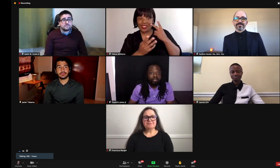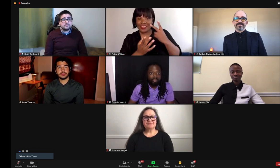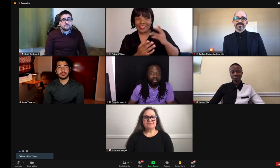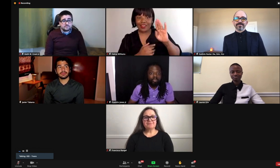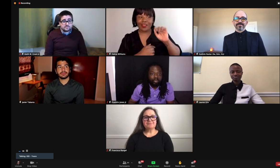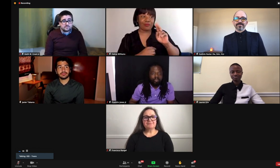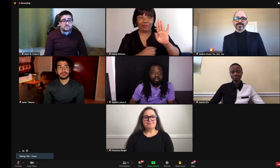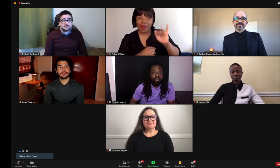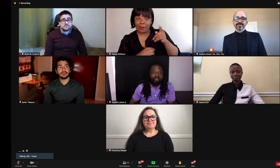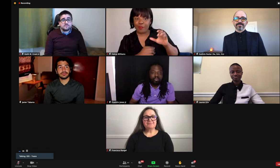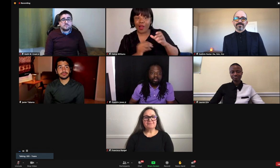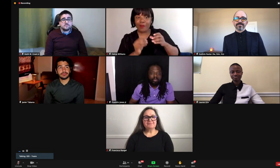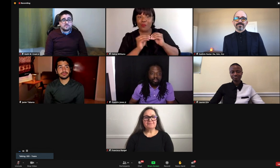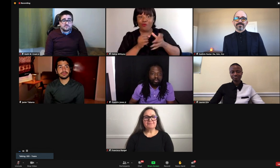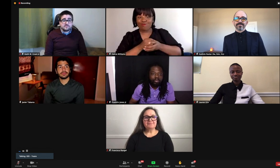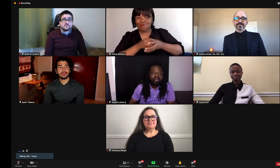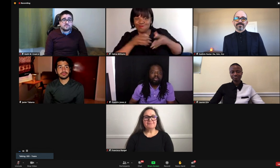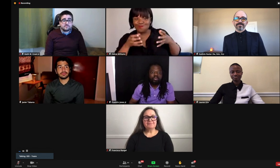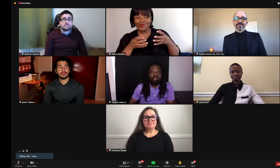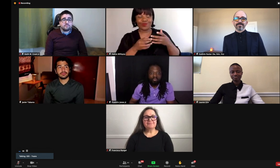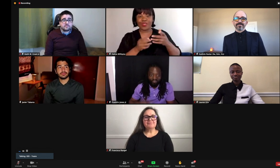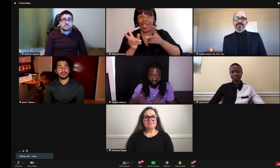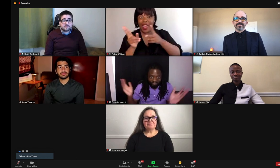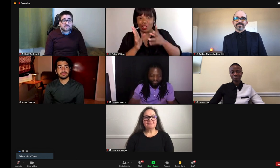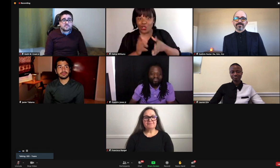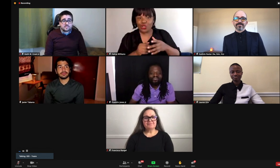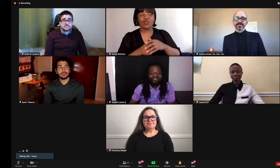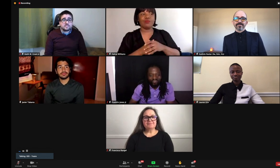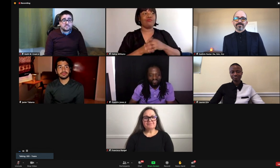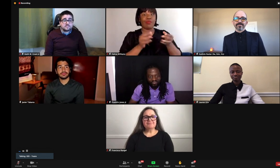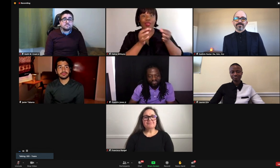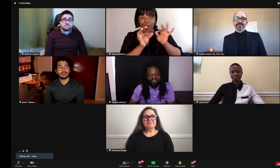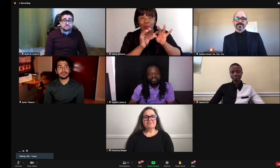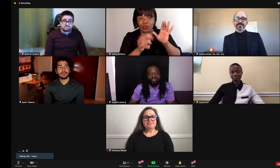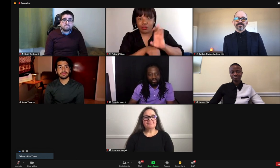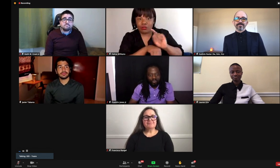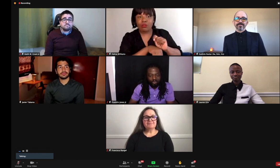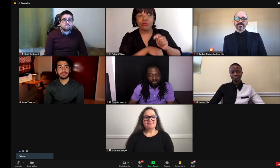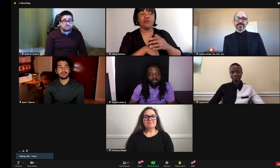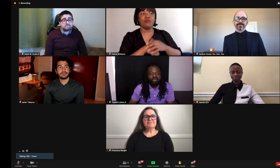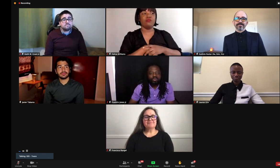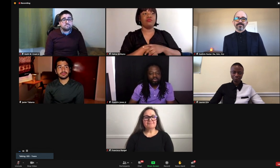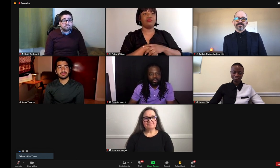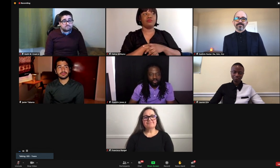forward to, you know, seeing more BIPOC talent, editors, language consultants,